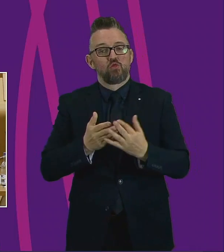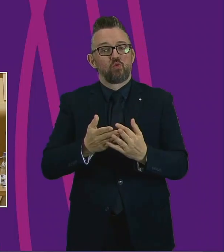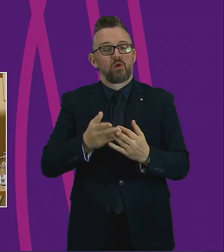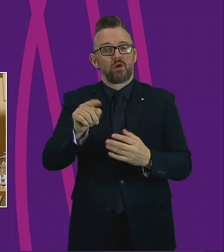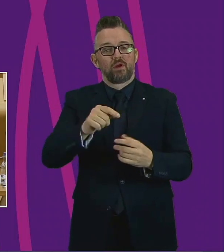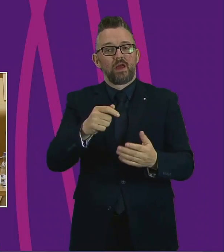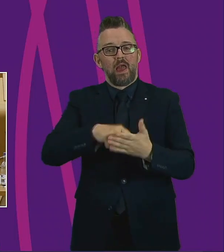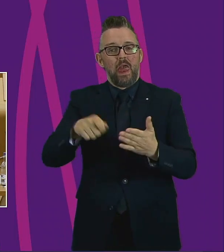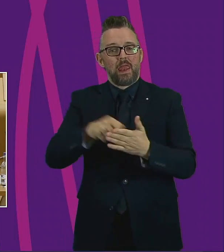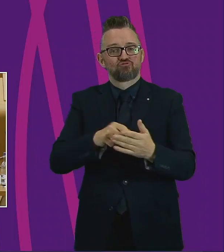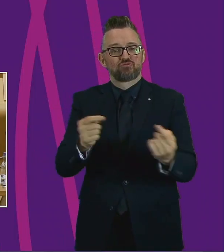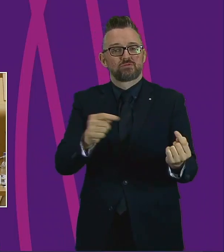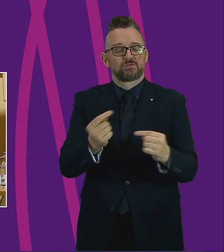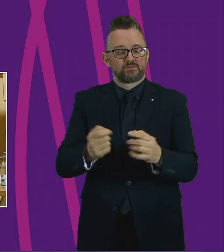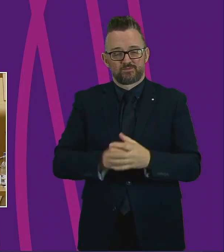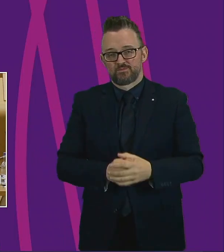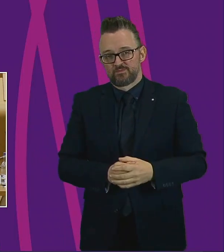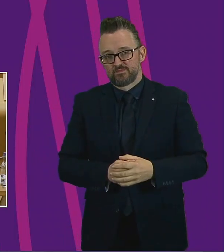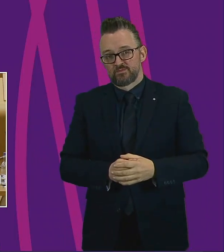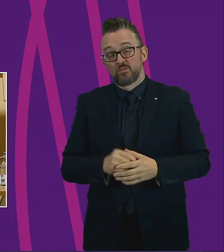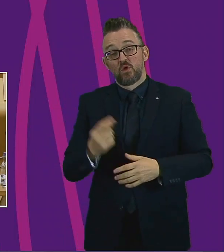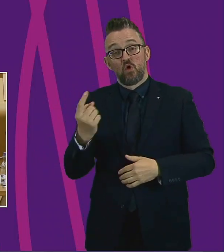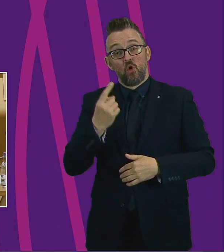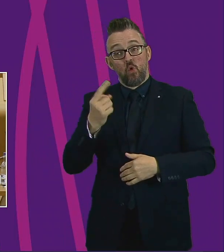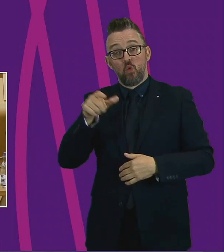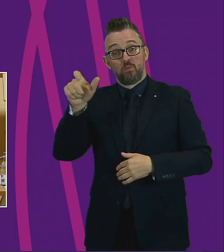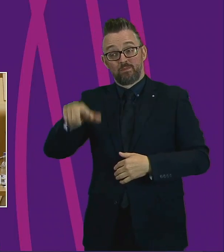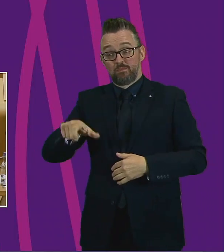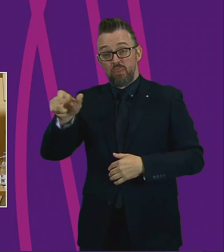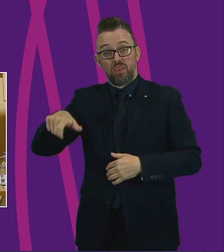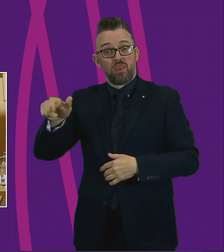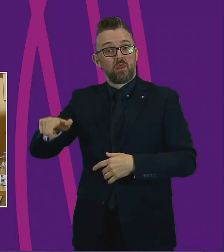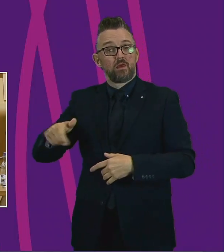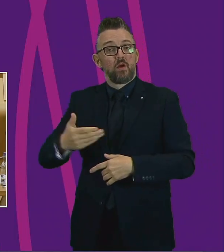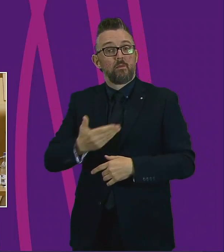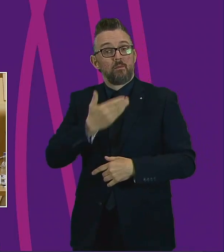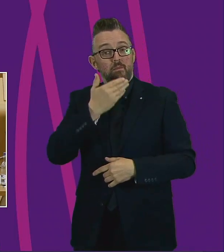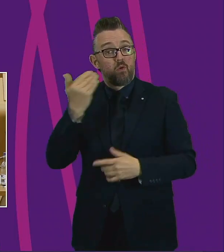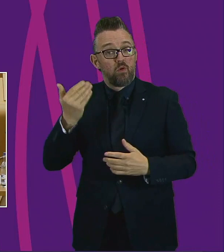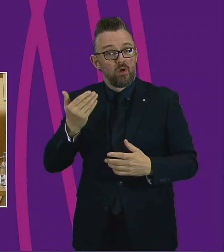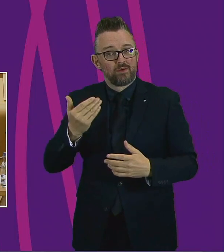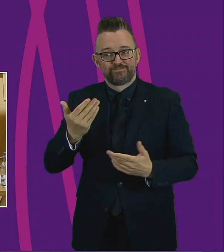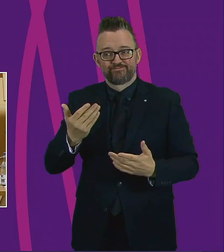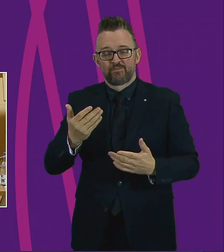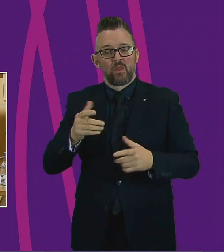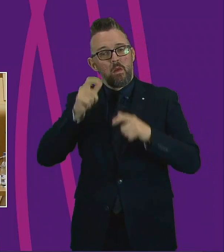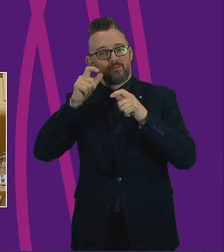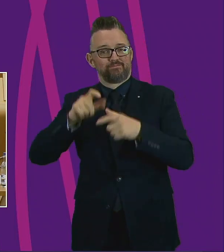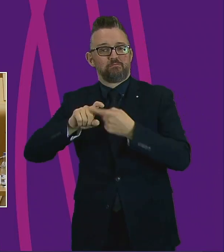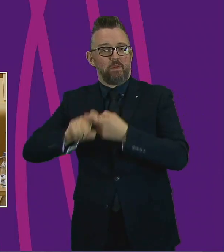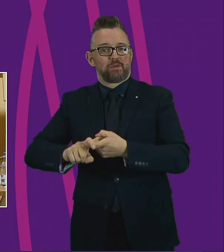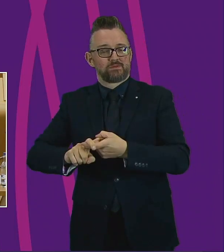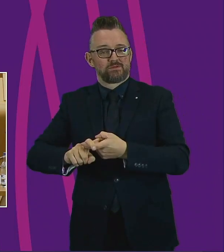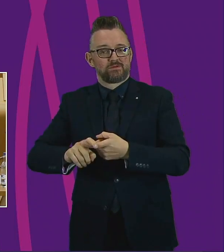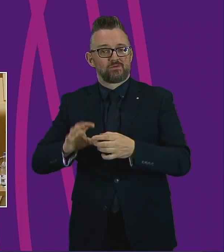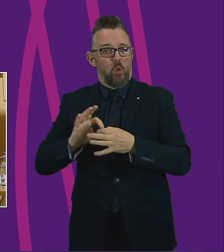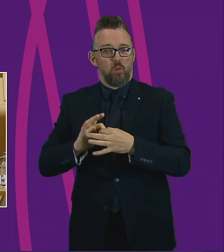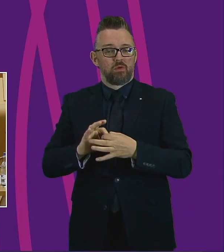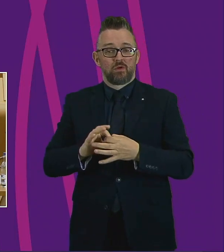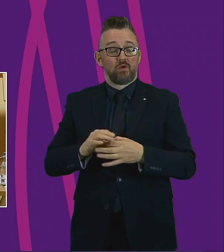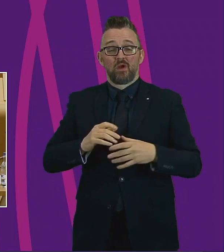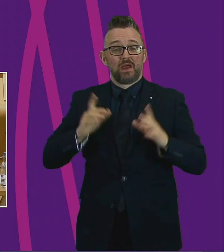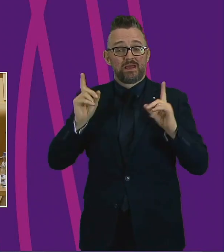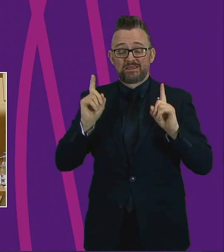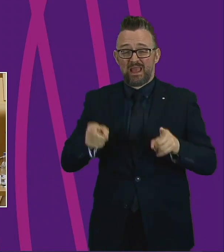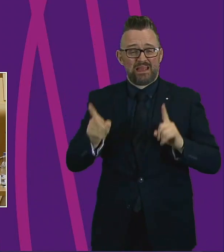We must also look after those without a permanent home. We cannot, as Shelter Scotland have said, accept a return